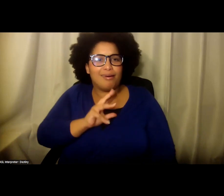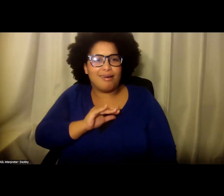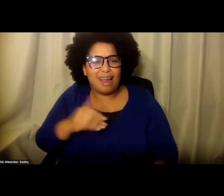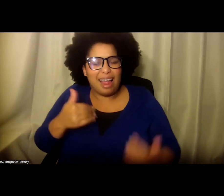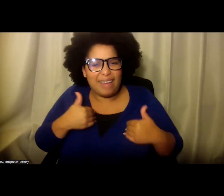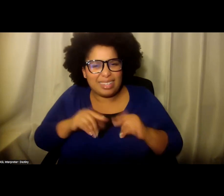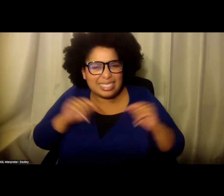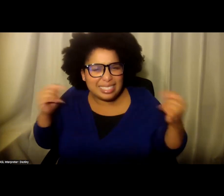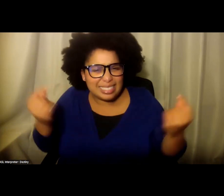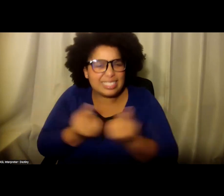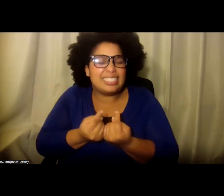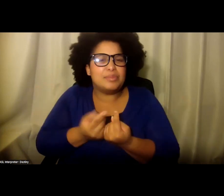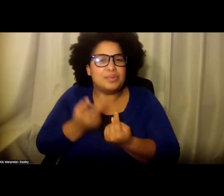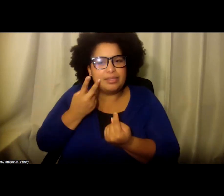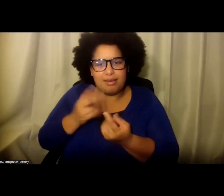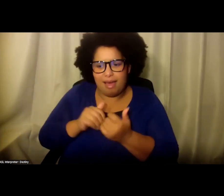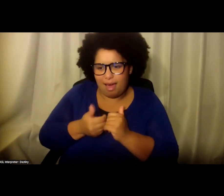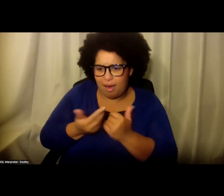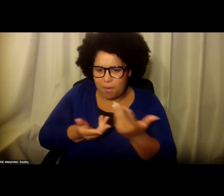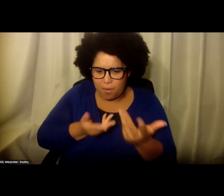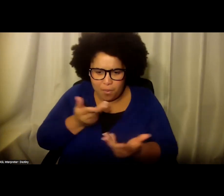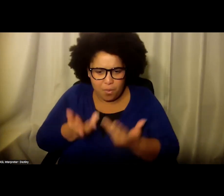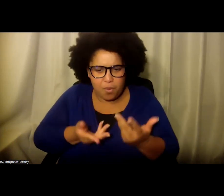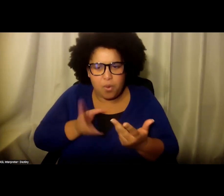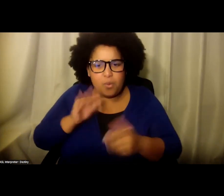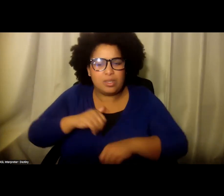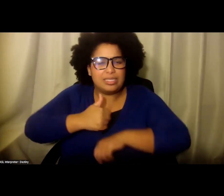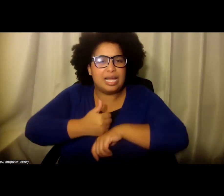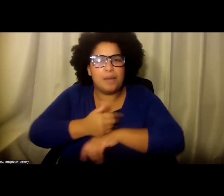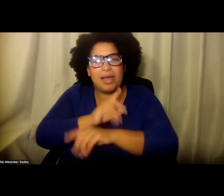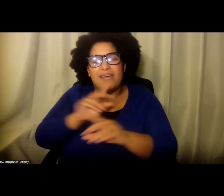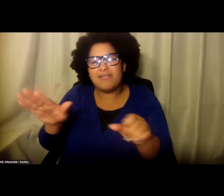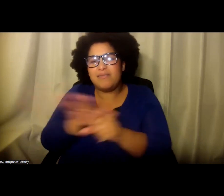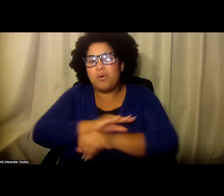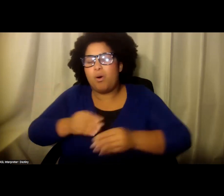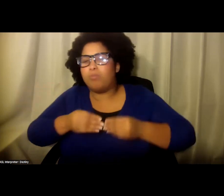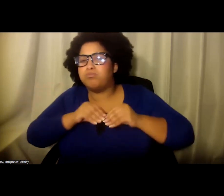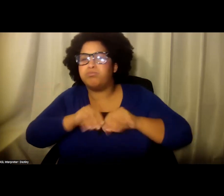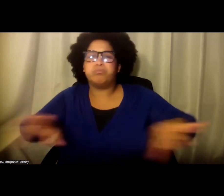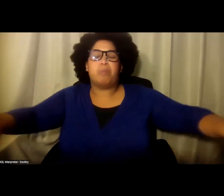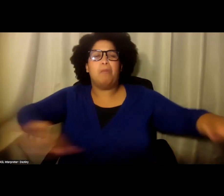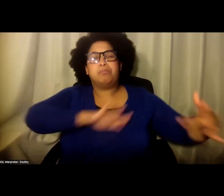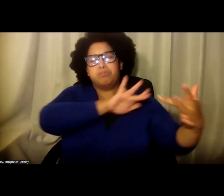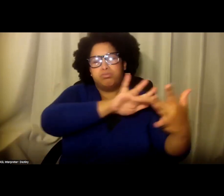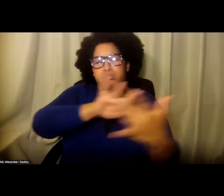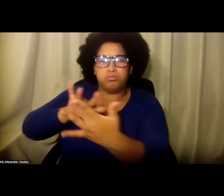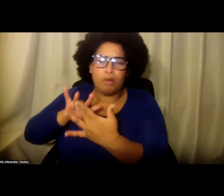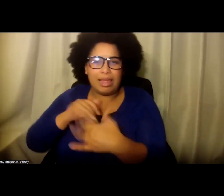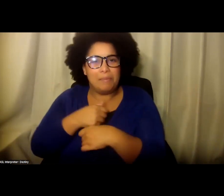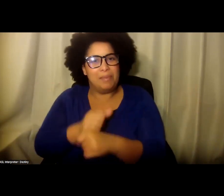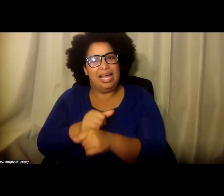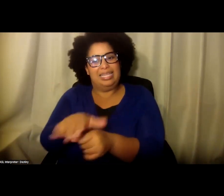a team to see how they were going to do a broad outreach. They created that space for that community